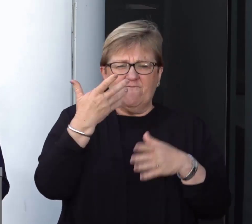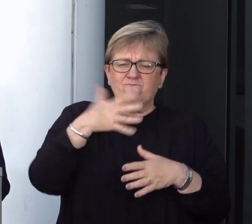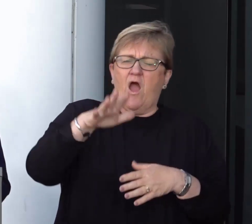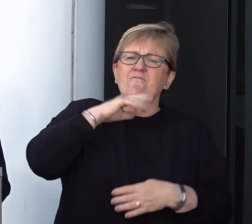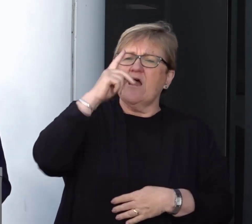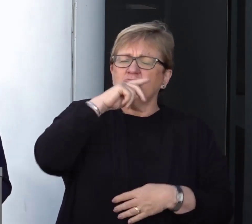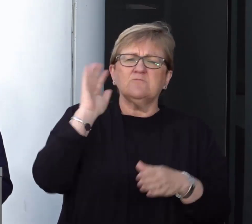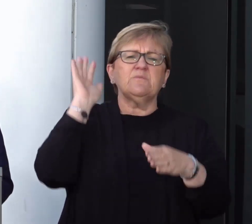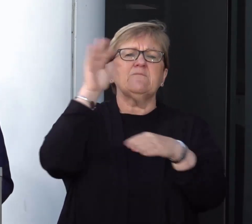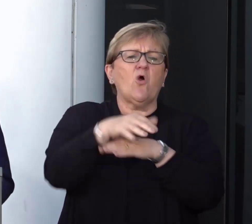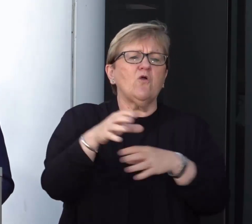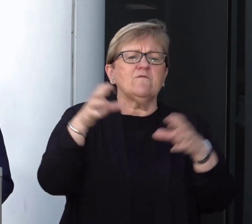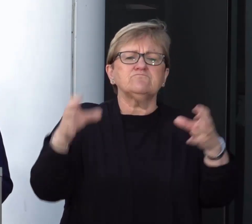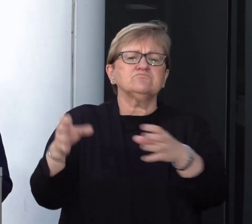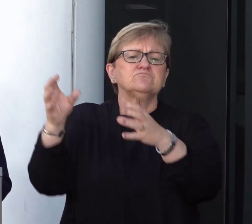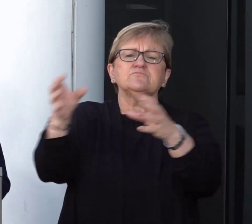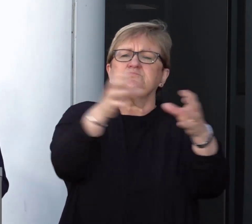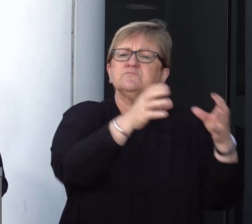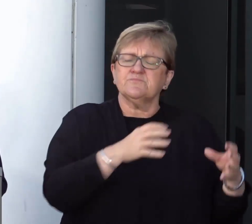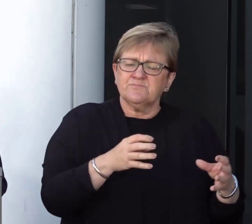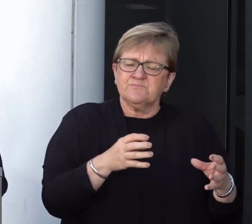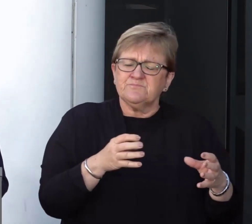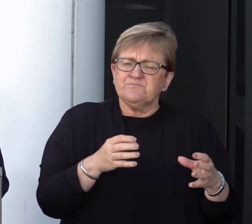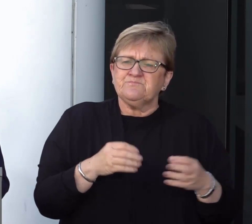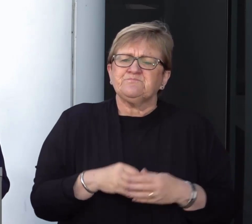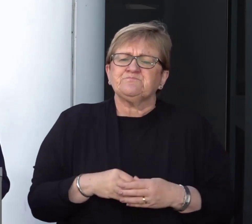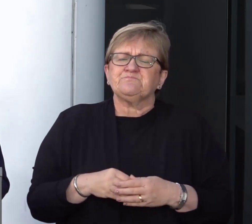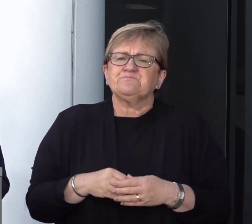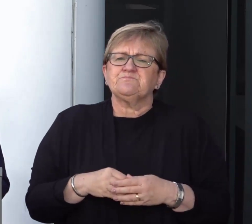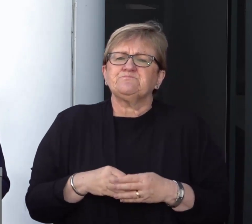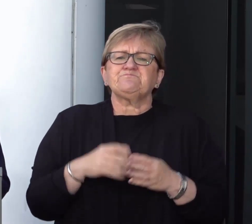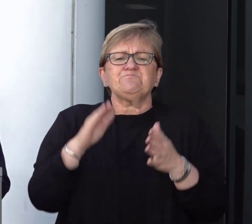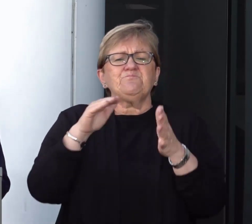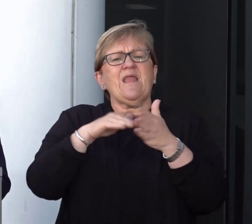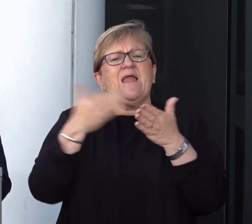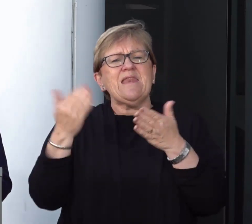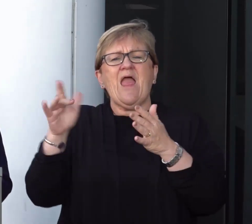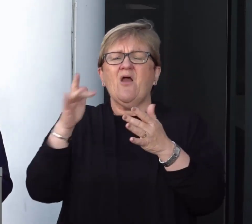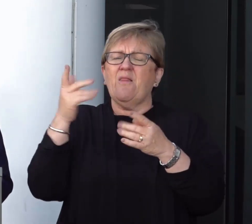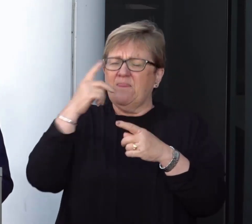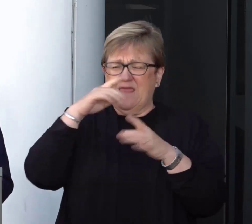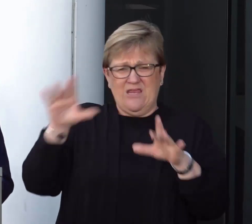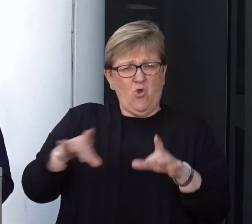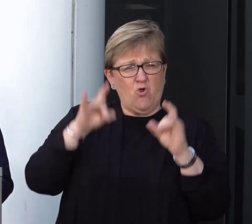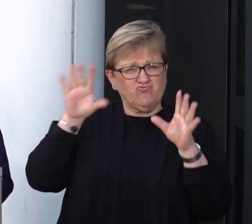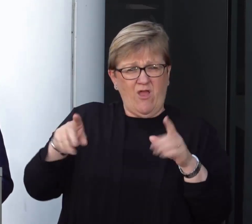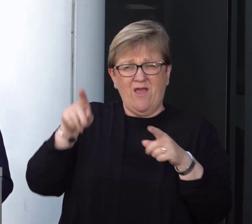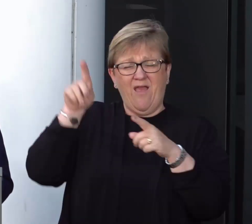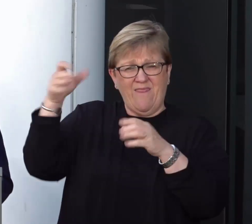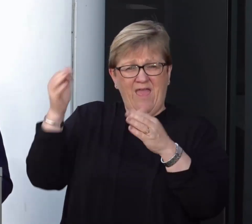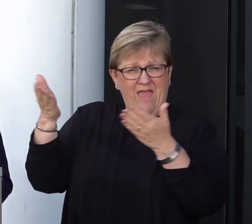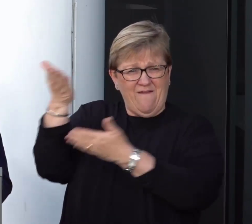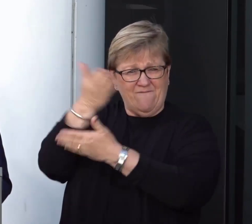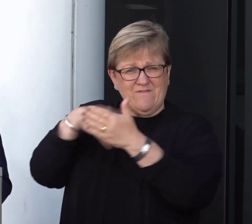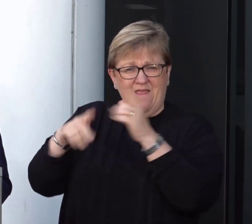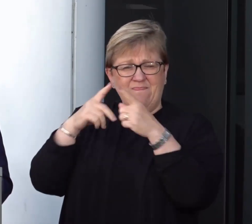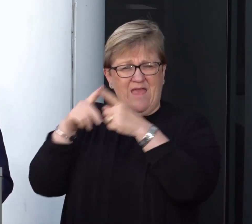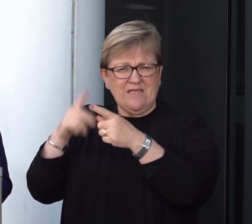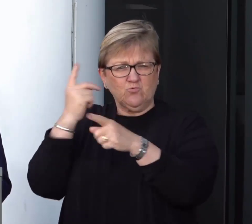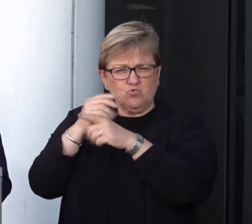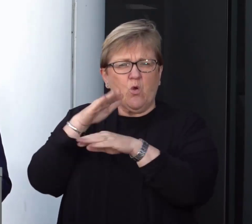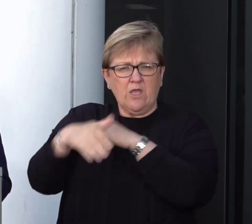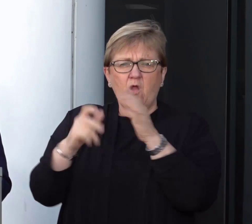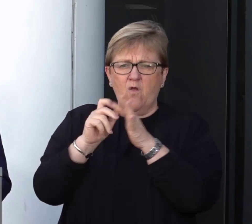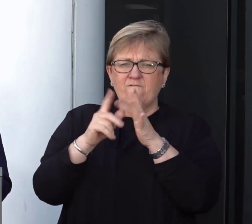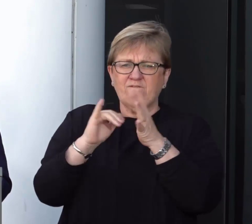of 500 people or more. Currently the Communicable Diseases Network of Australia is meeting on the east coast.